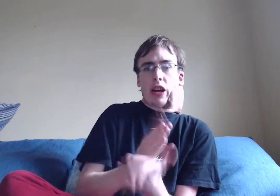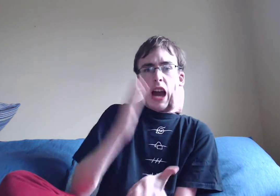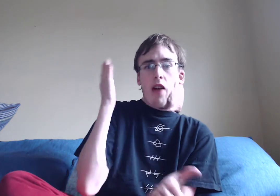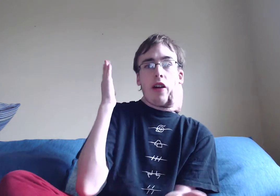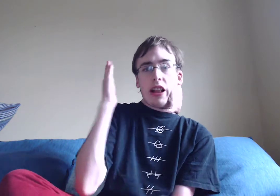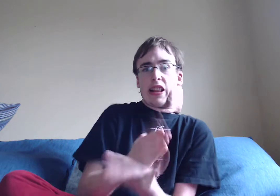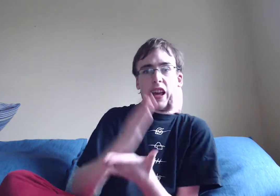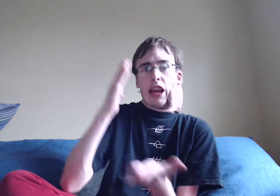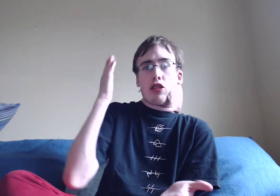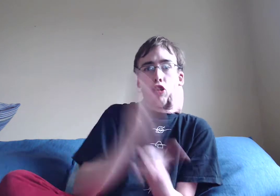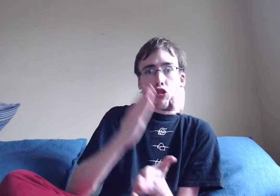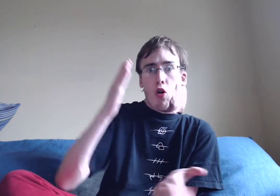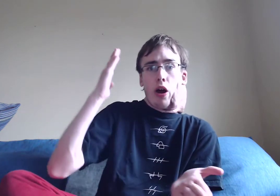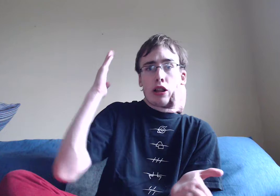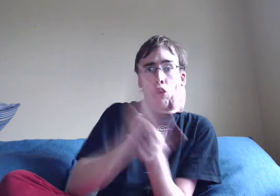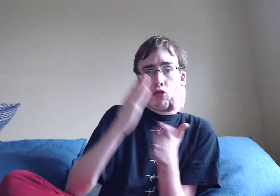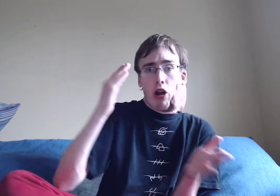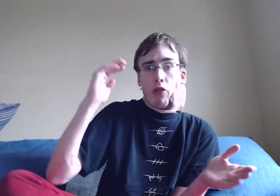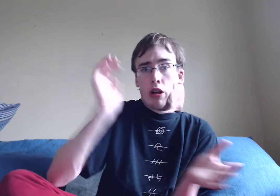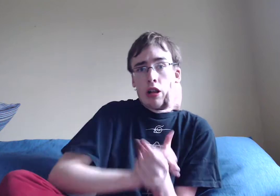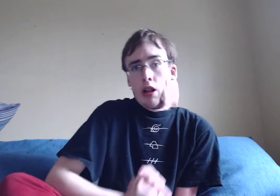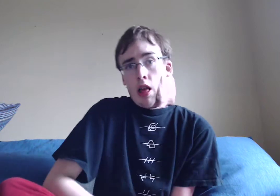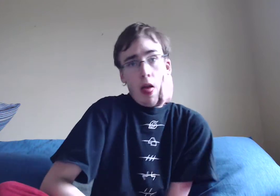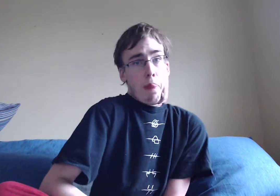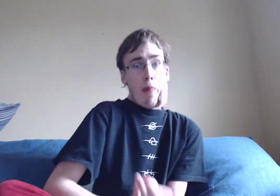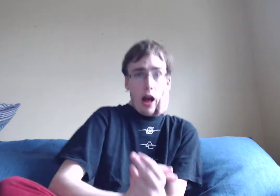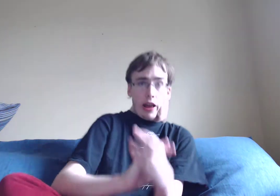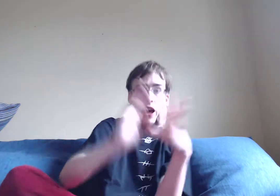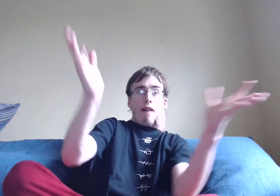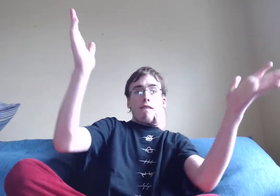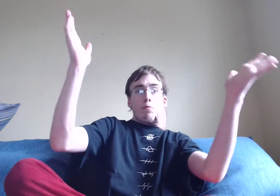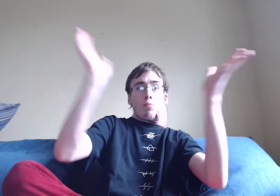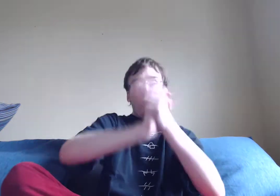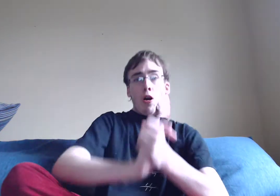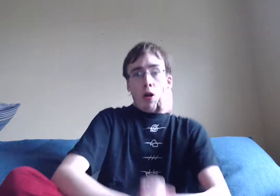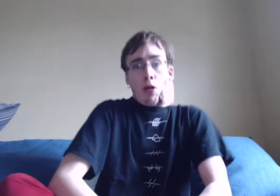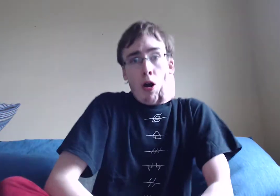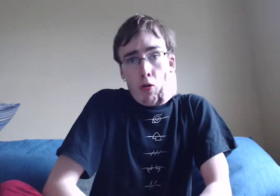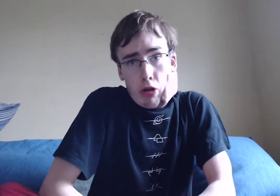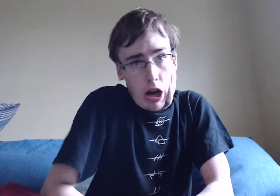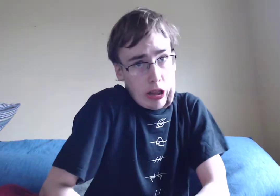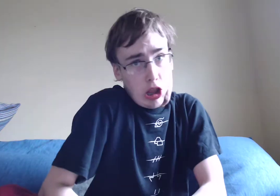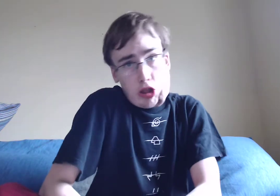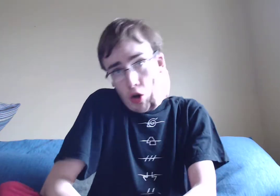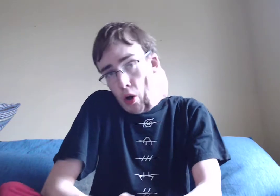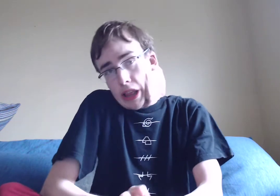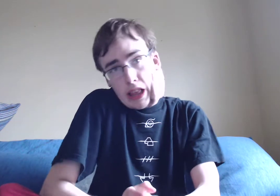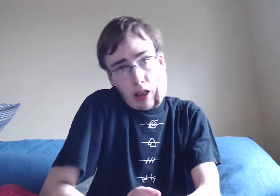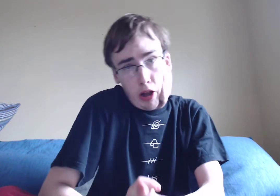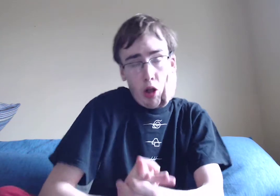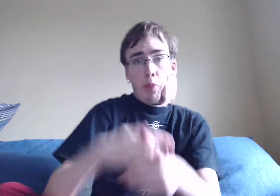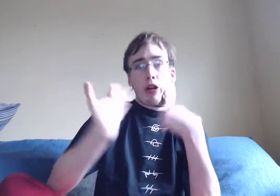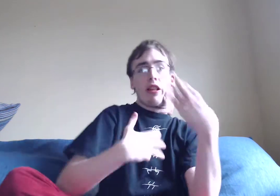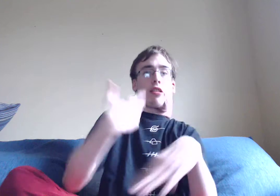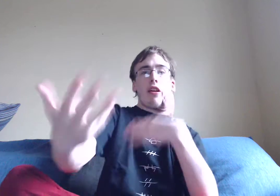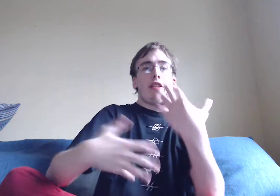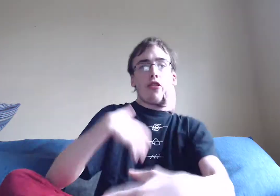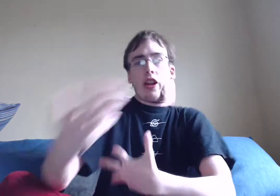Carrot. Needs to join the crew. But. Yeah. Hope you guys enjoyed. This little predictions video.